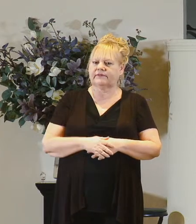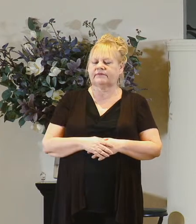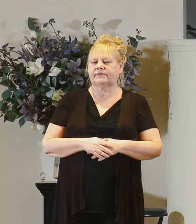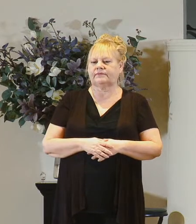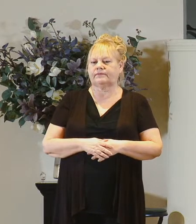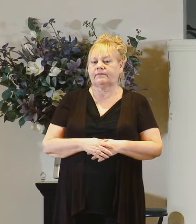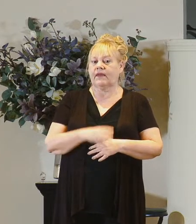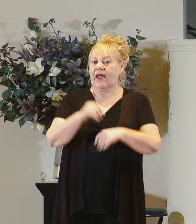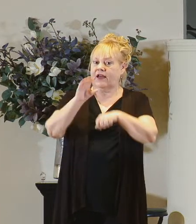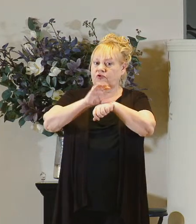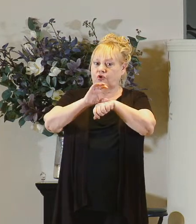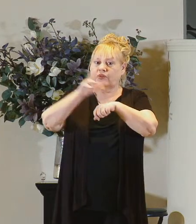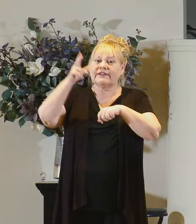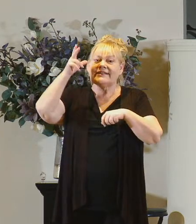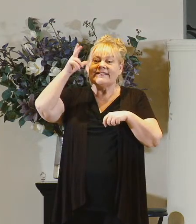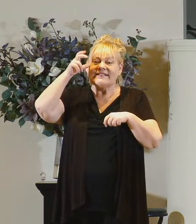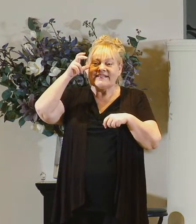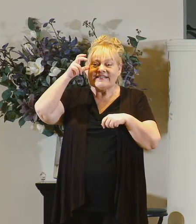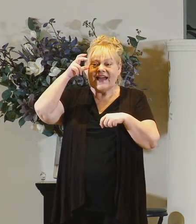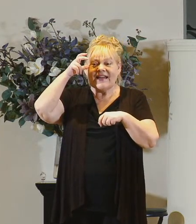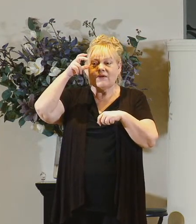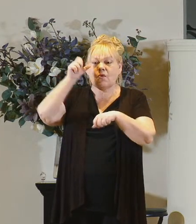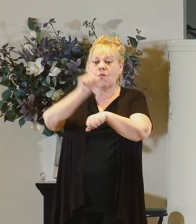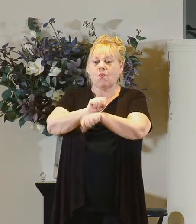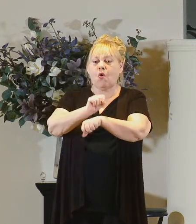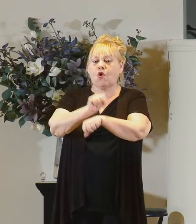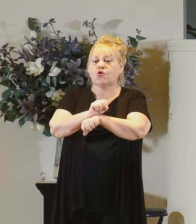and church satan is at work today